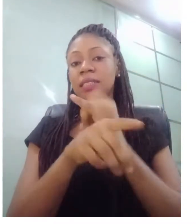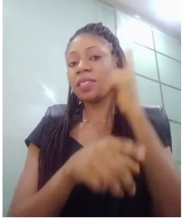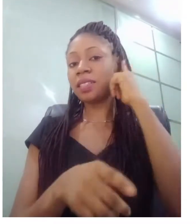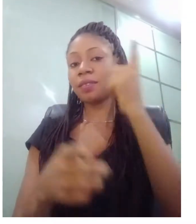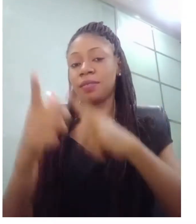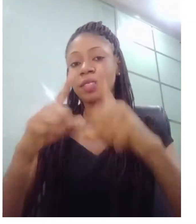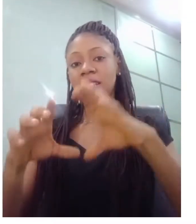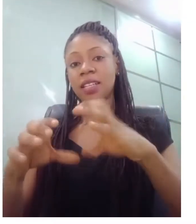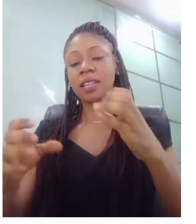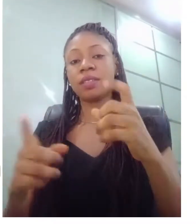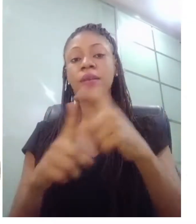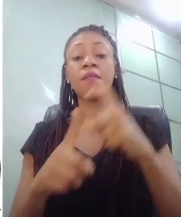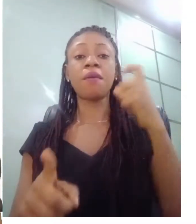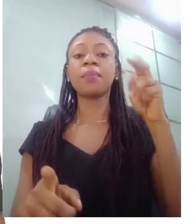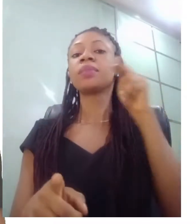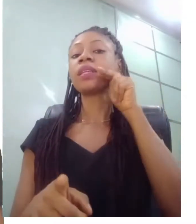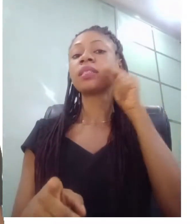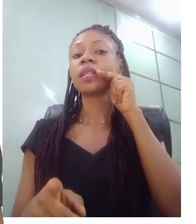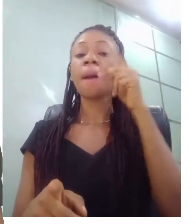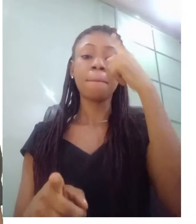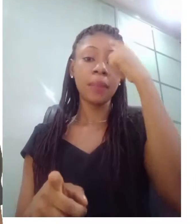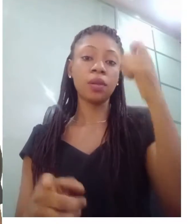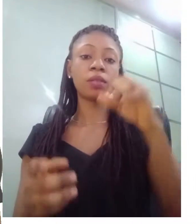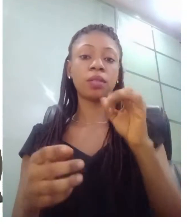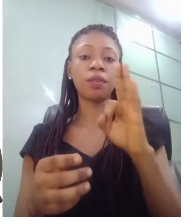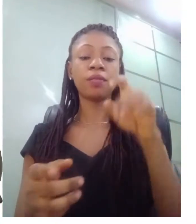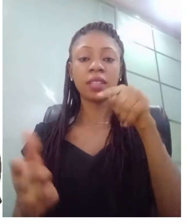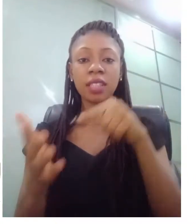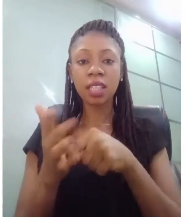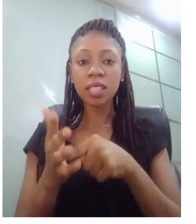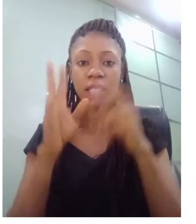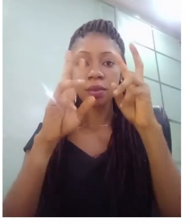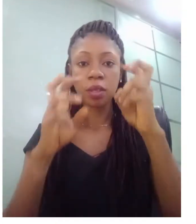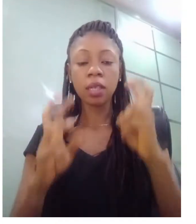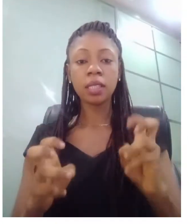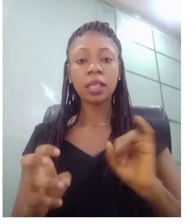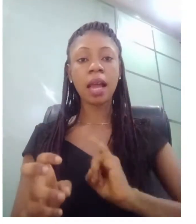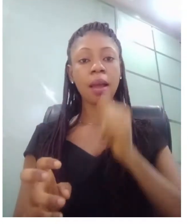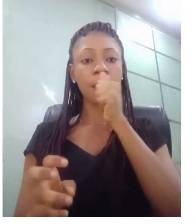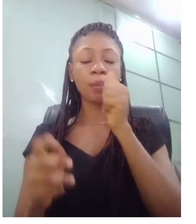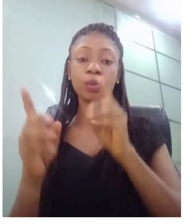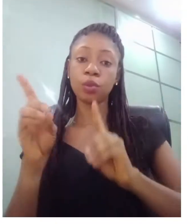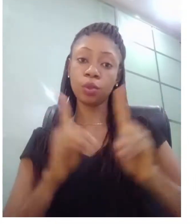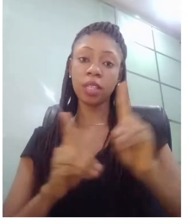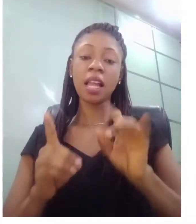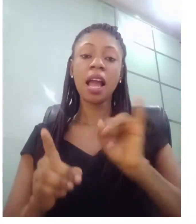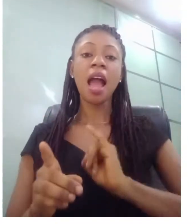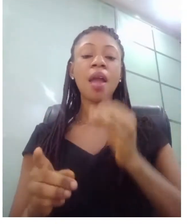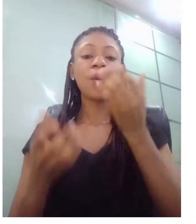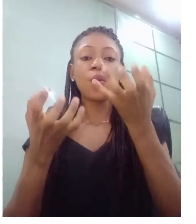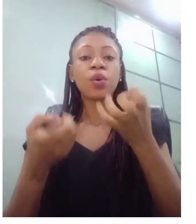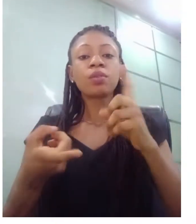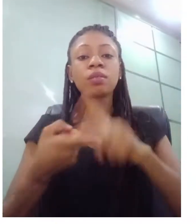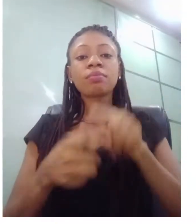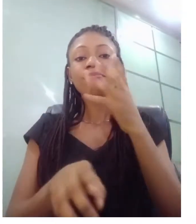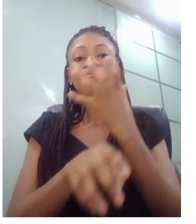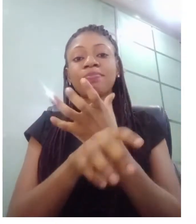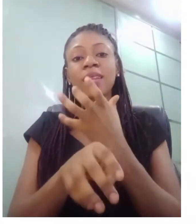i'm doing i want to um appeal to the public if you are watching my video today if you